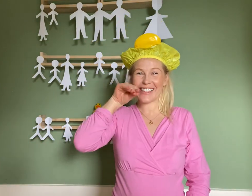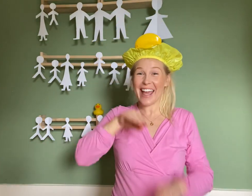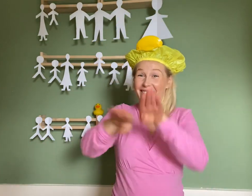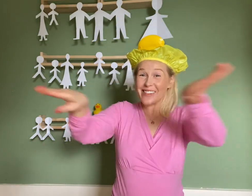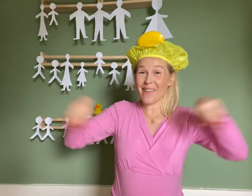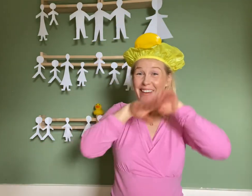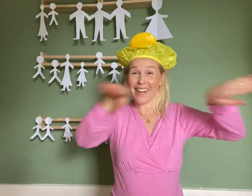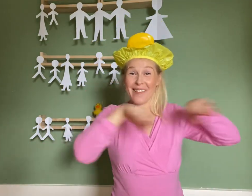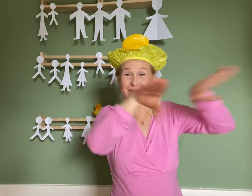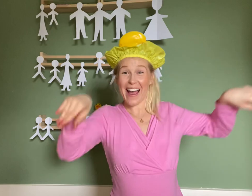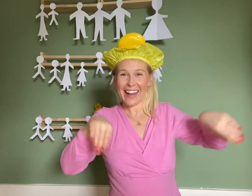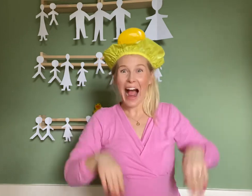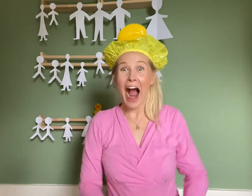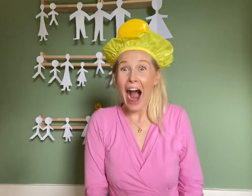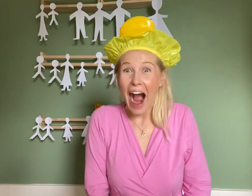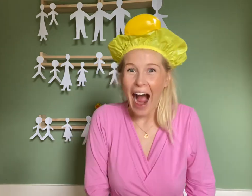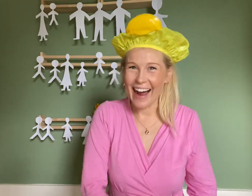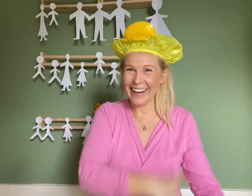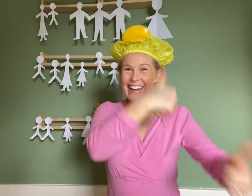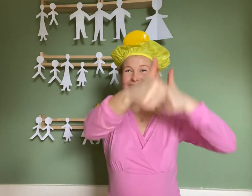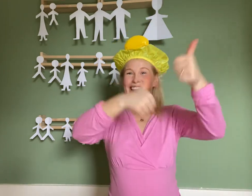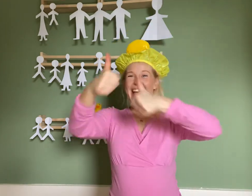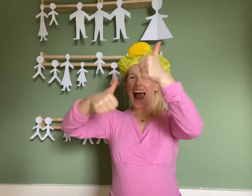came swimming right back. Yay!